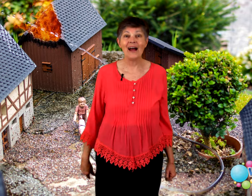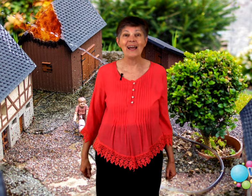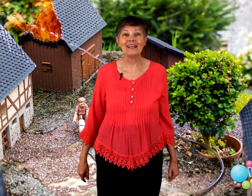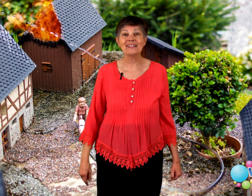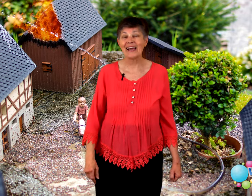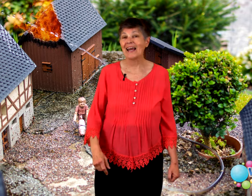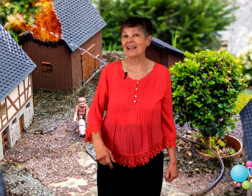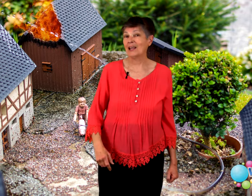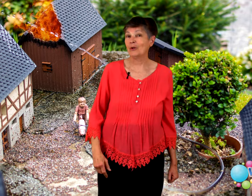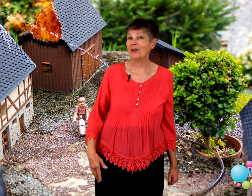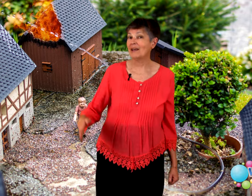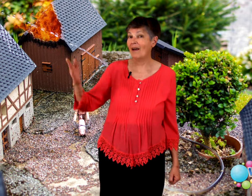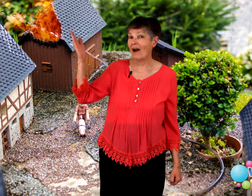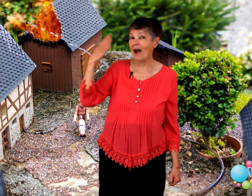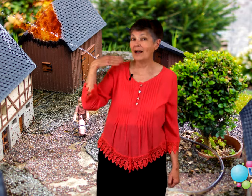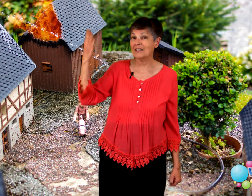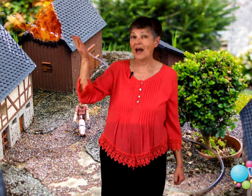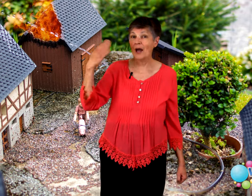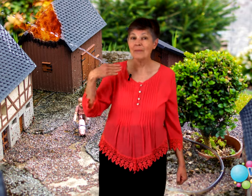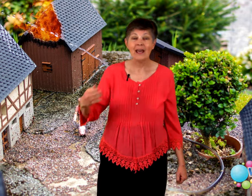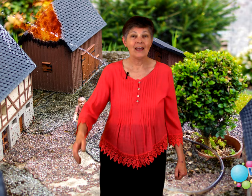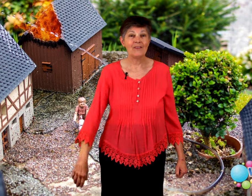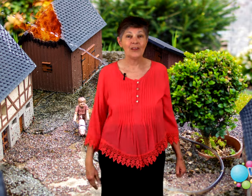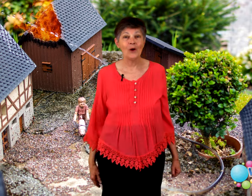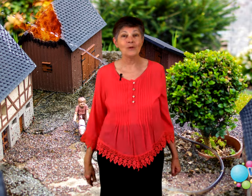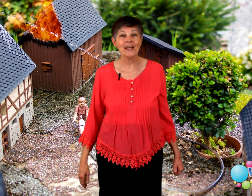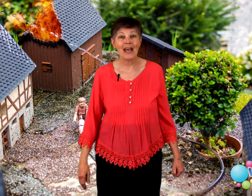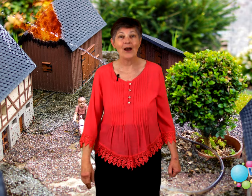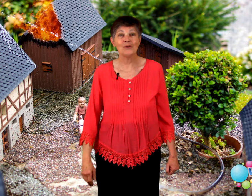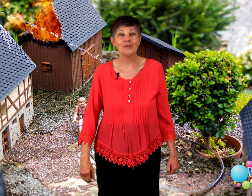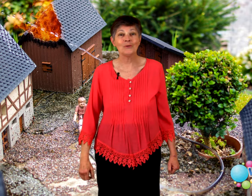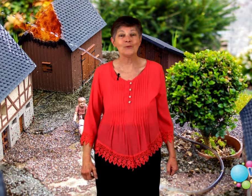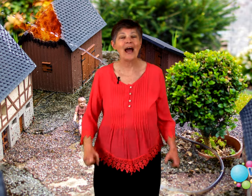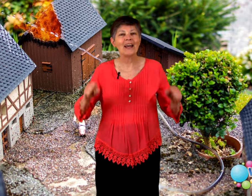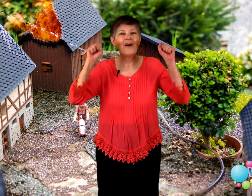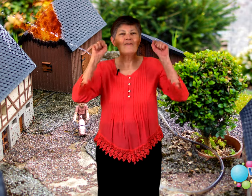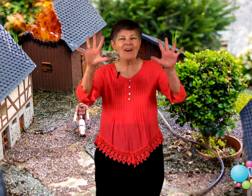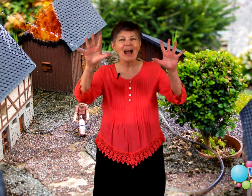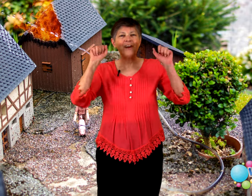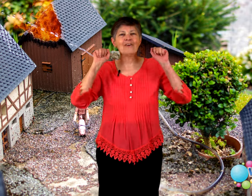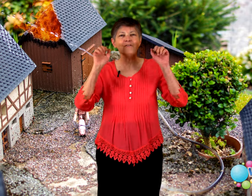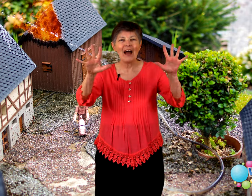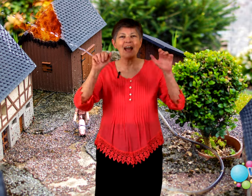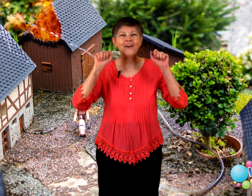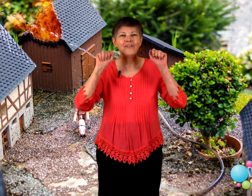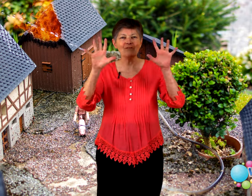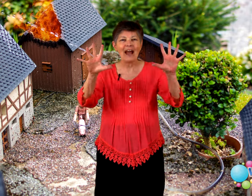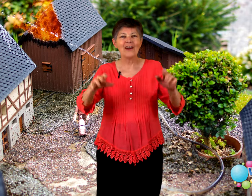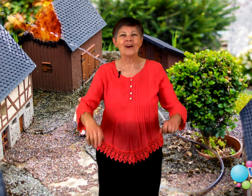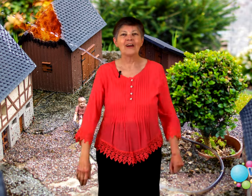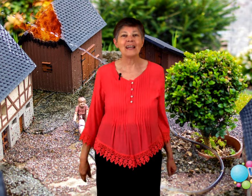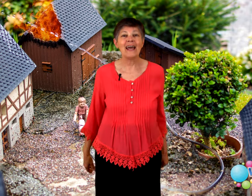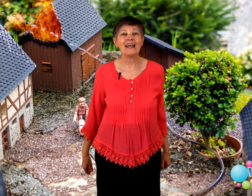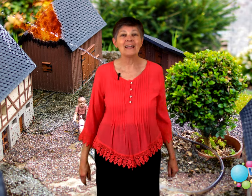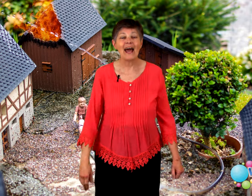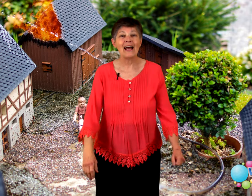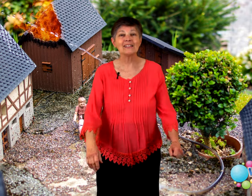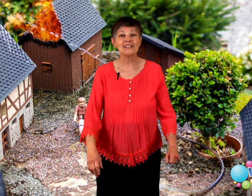eye and said, It'll be a hot time in the old town tonight, fire, fire, fire. Late last